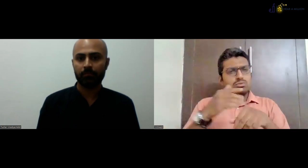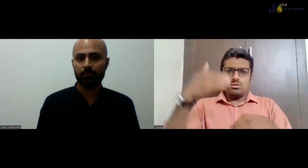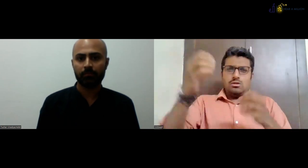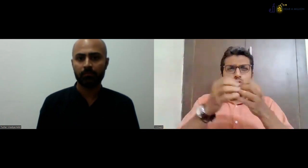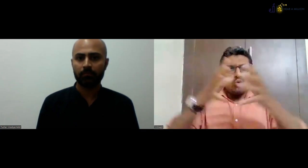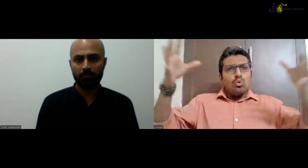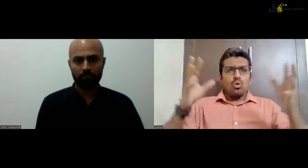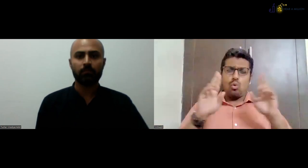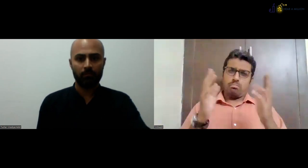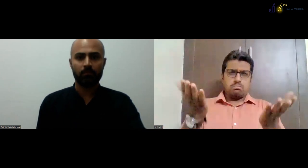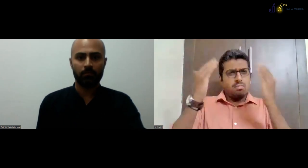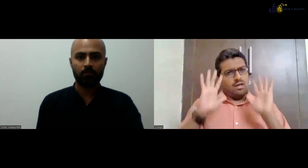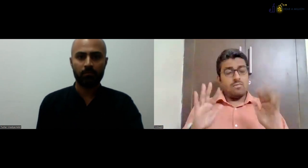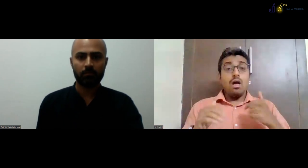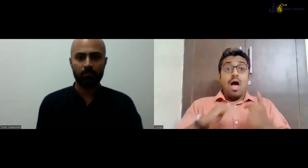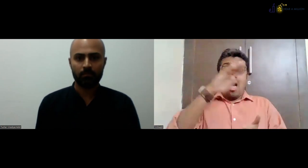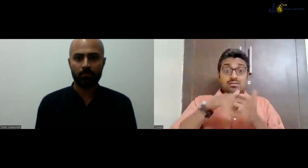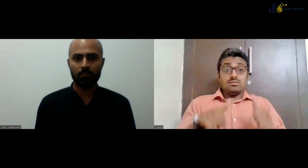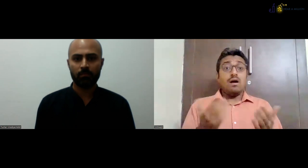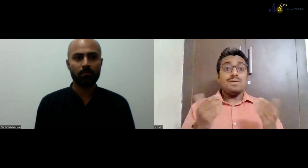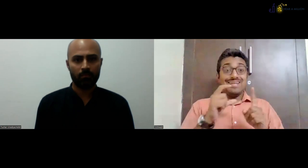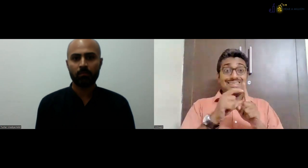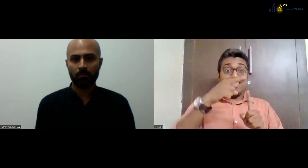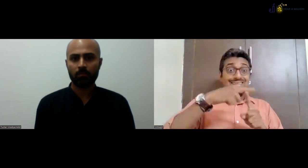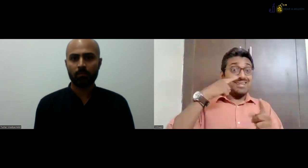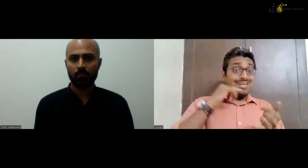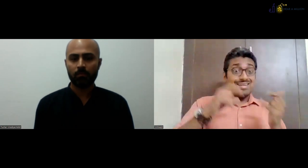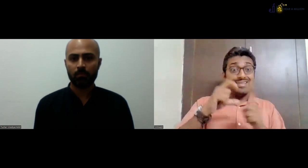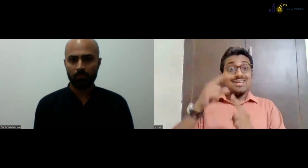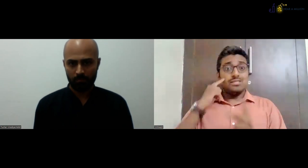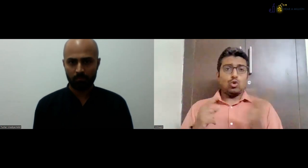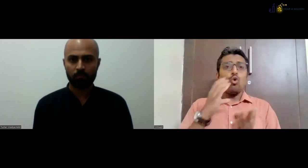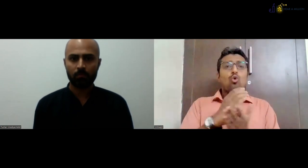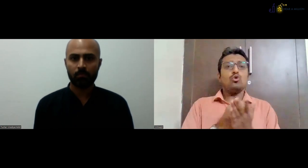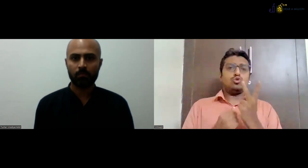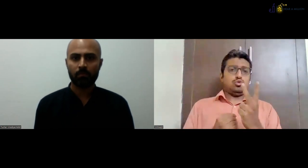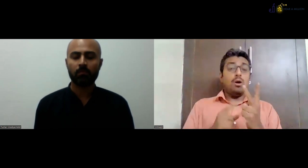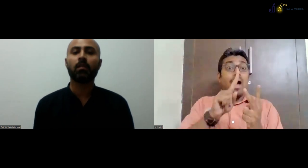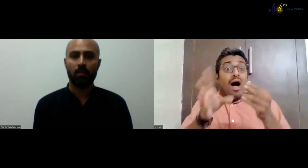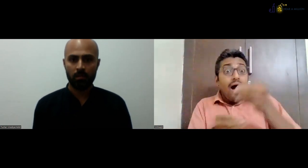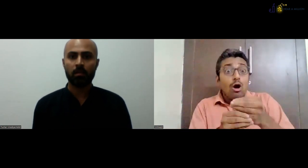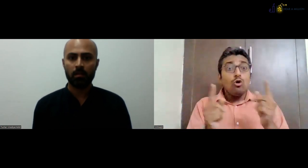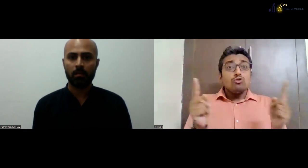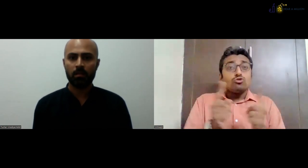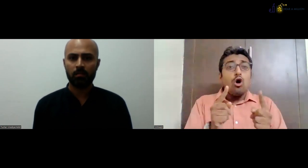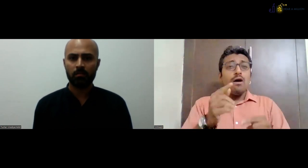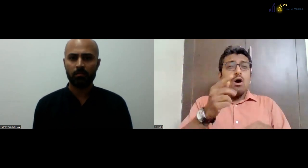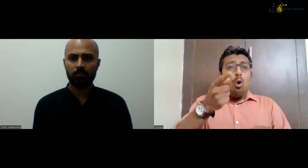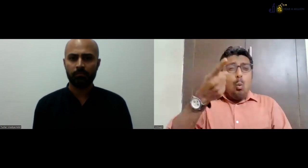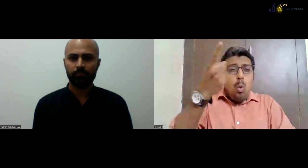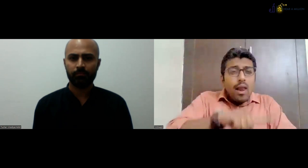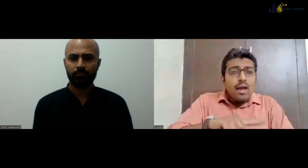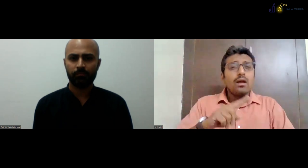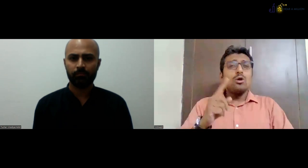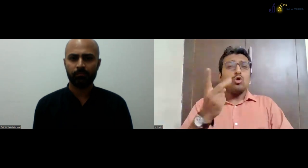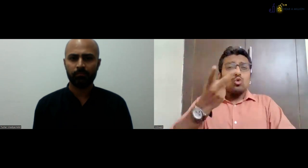the jobs and there would be opportunities. I know in future, I could have a vision that yeah, where would be more of job opportunities would